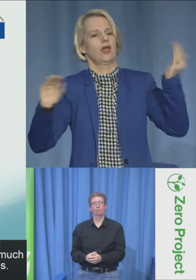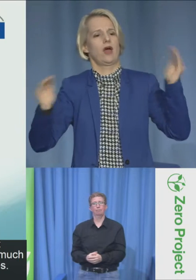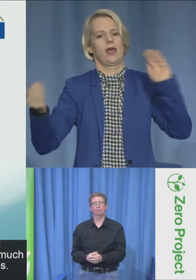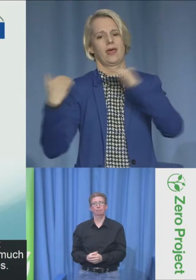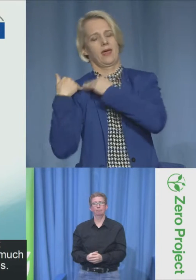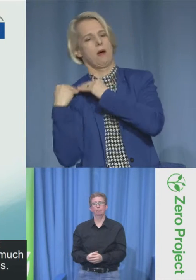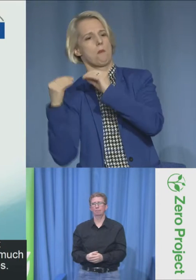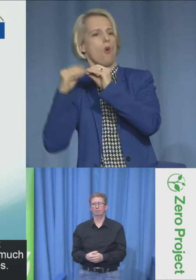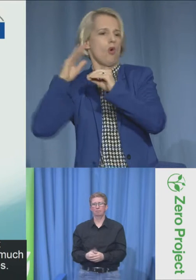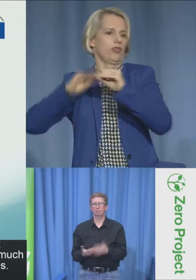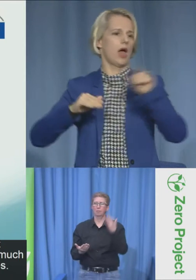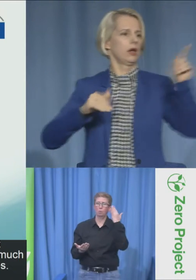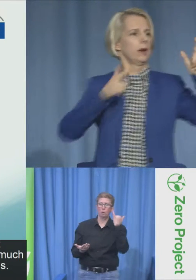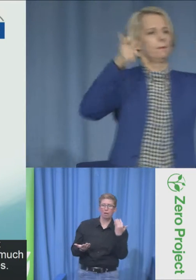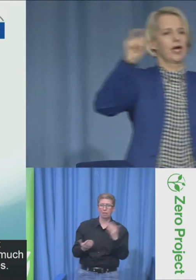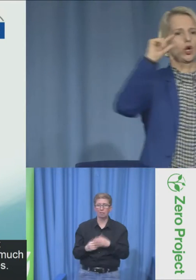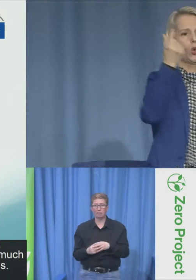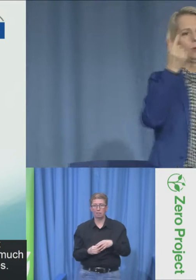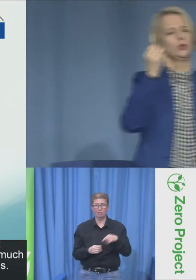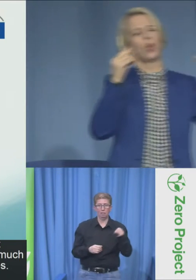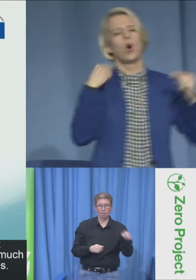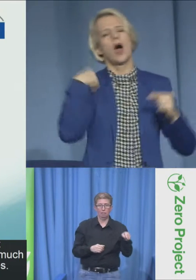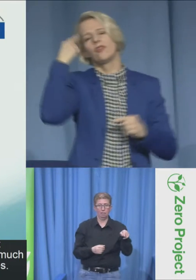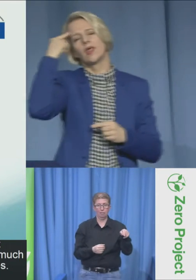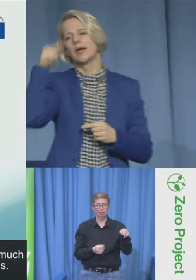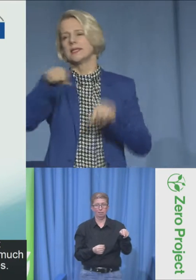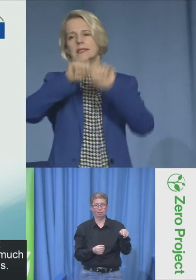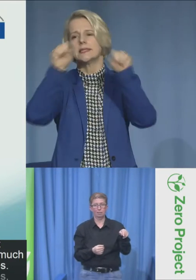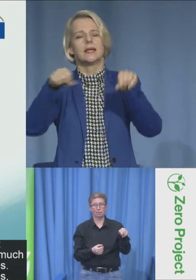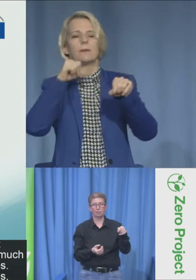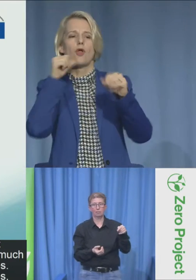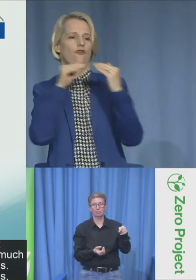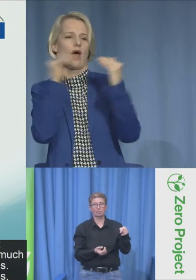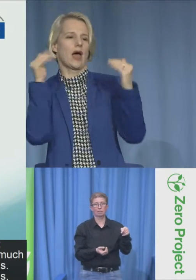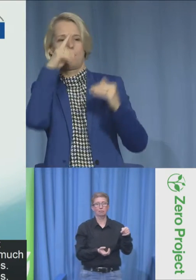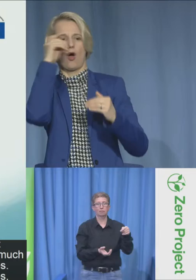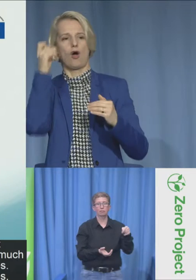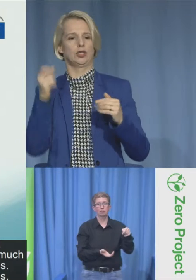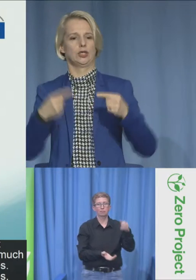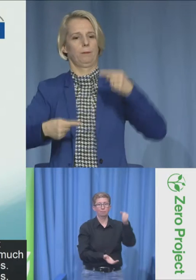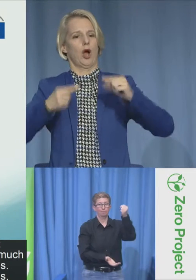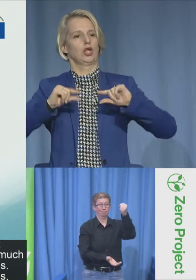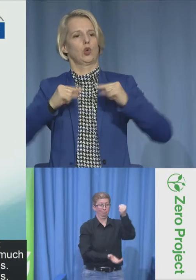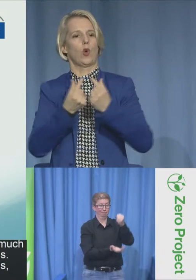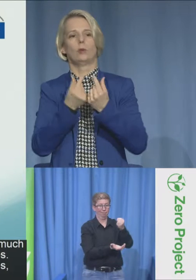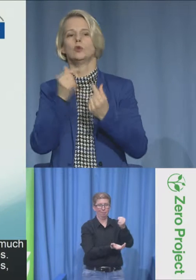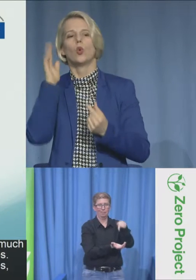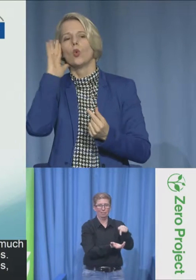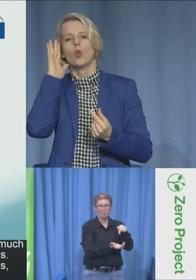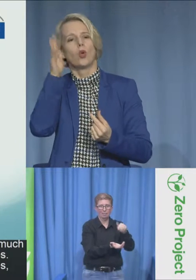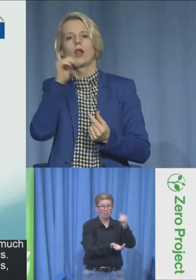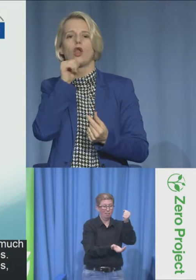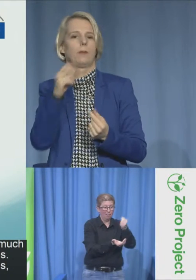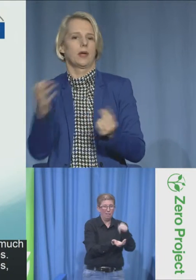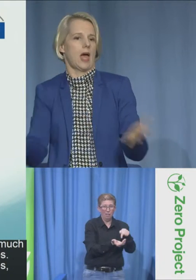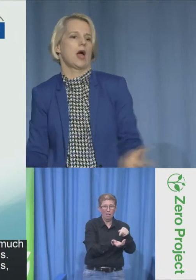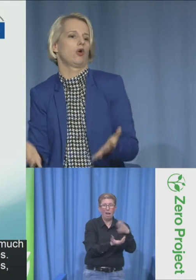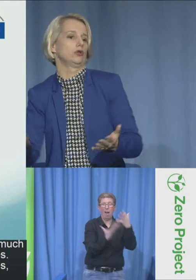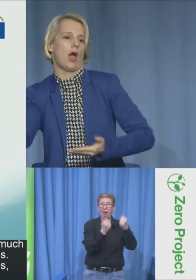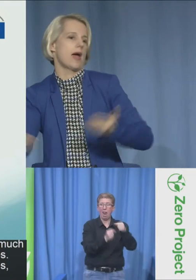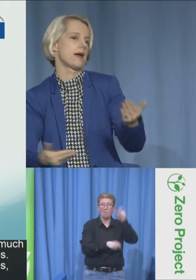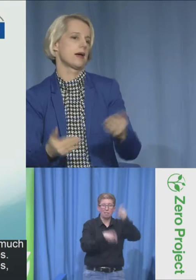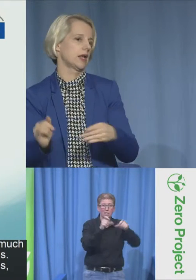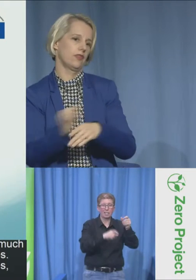much larger burden compared to the bigger groups. So I think the system is not very just because